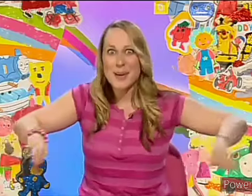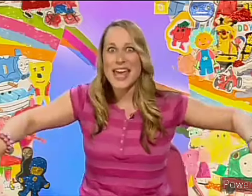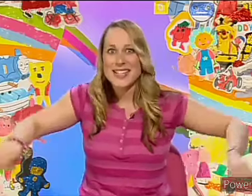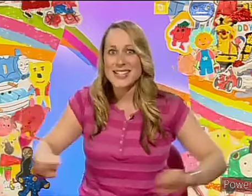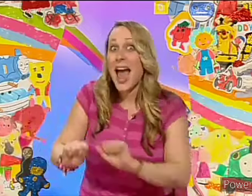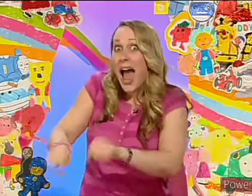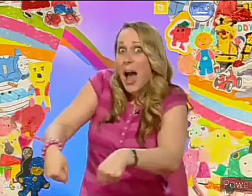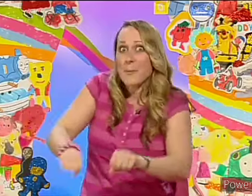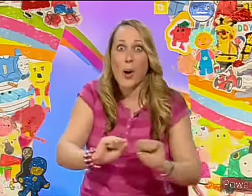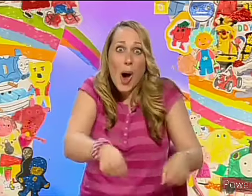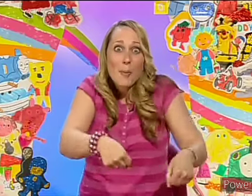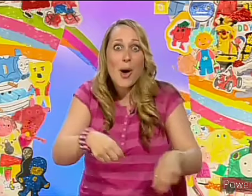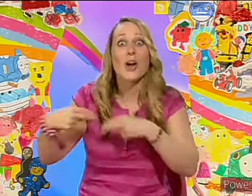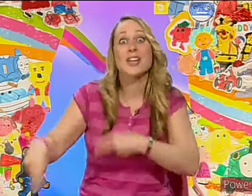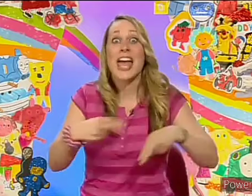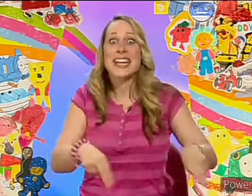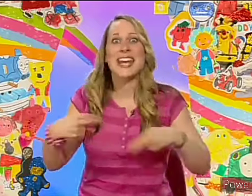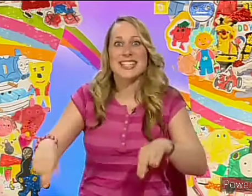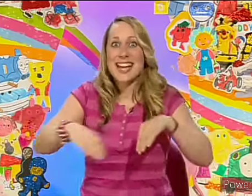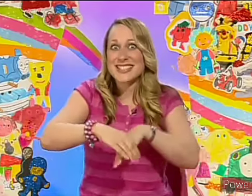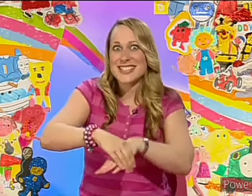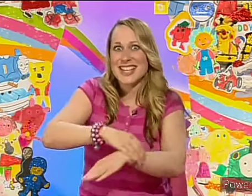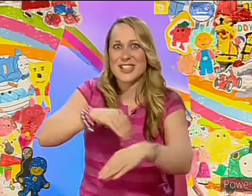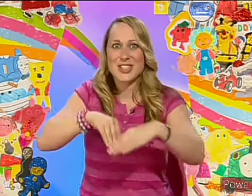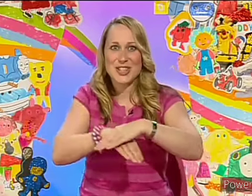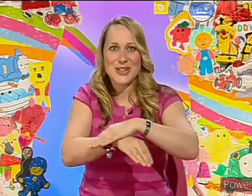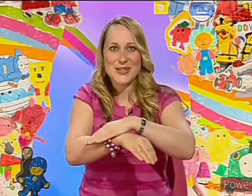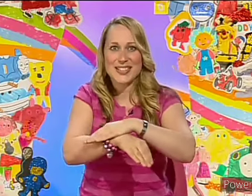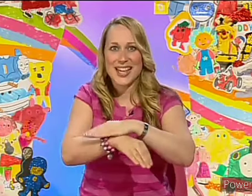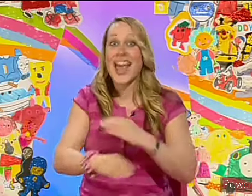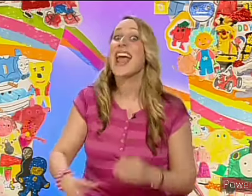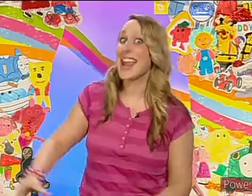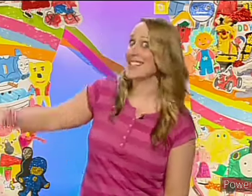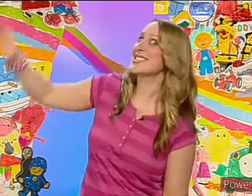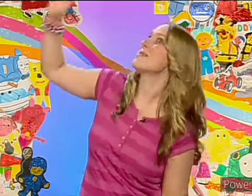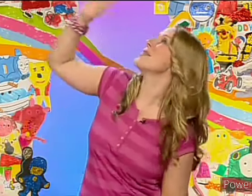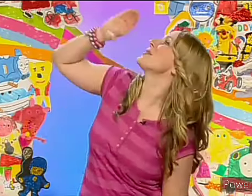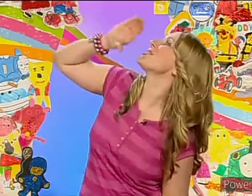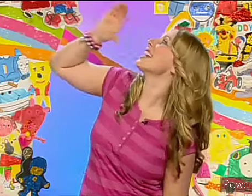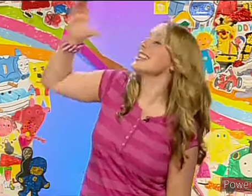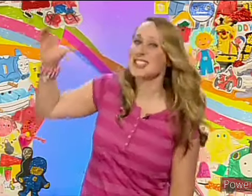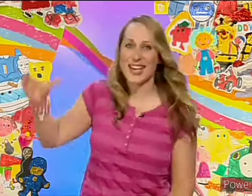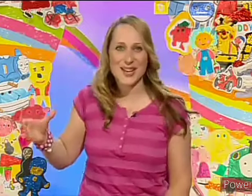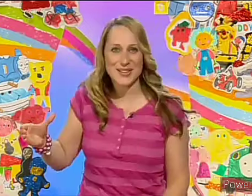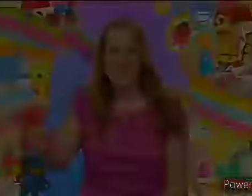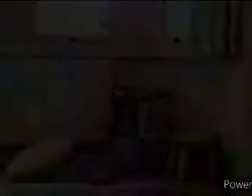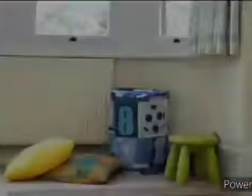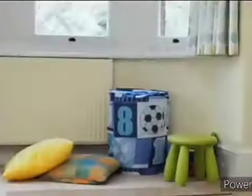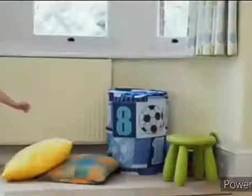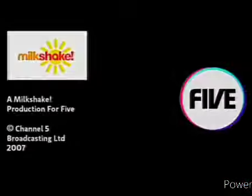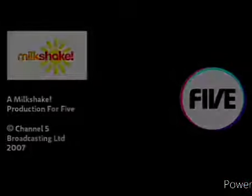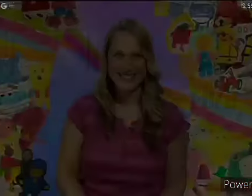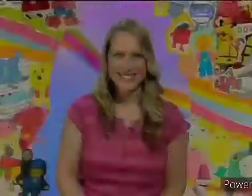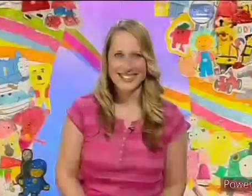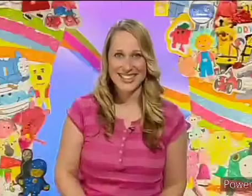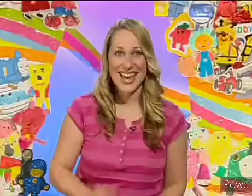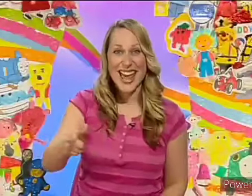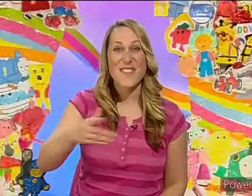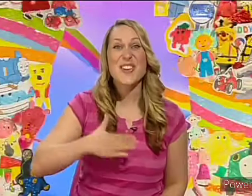space and pop on your dancing shoes. It's the Milkshake Show. If